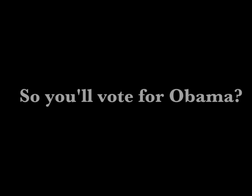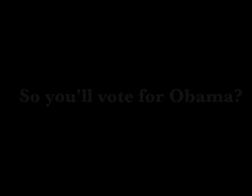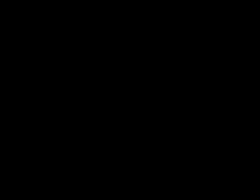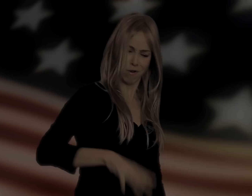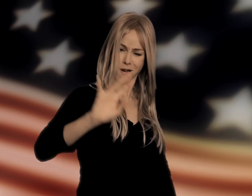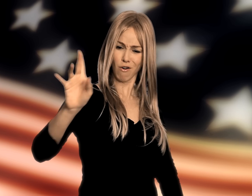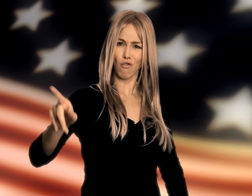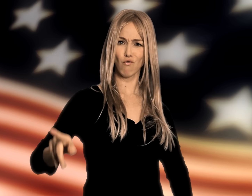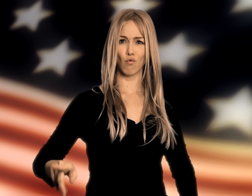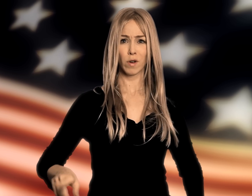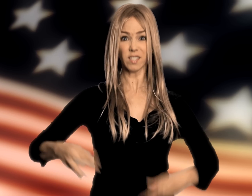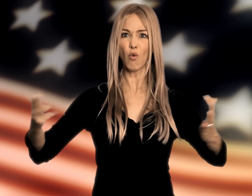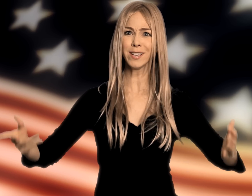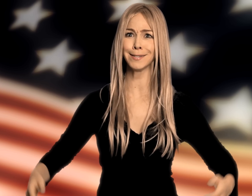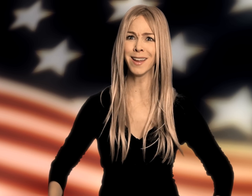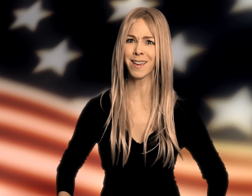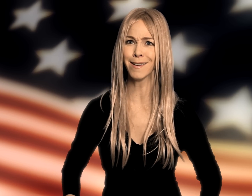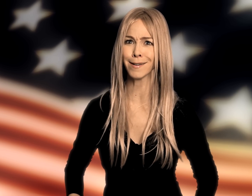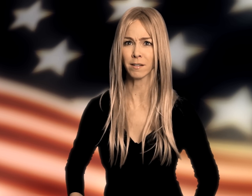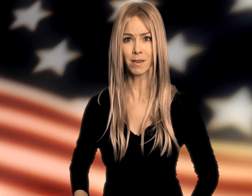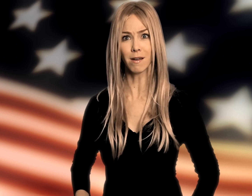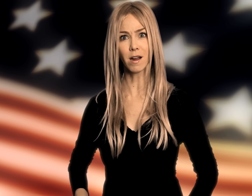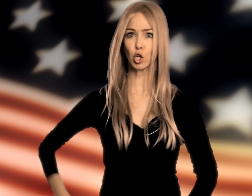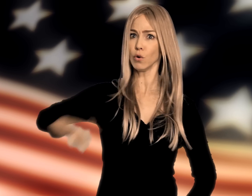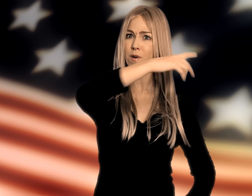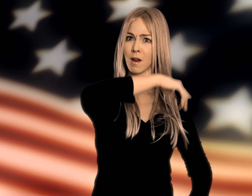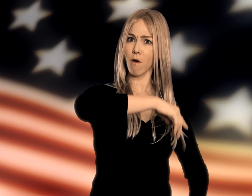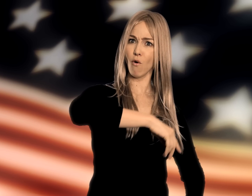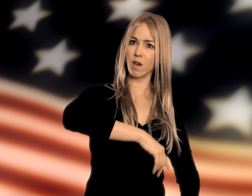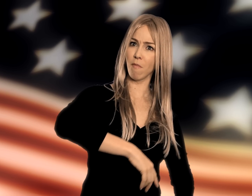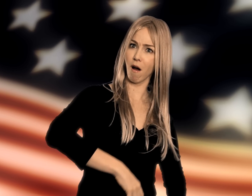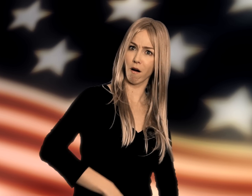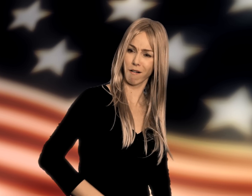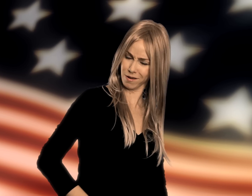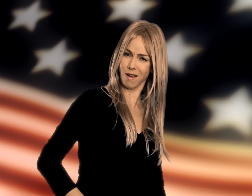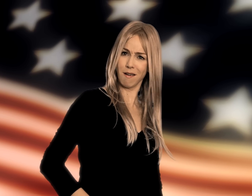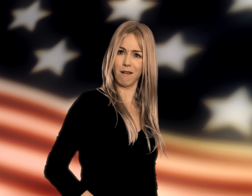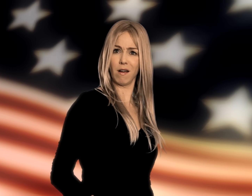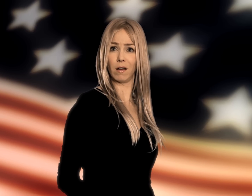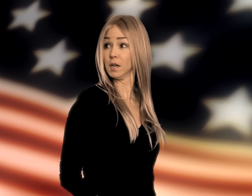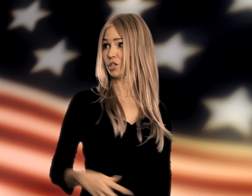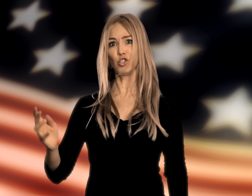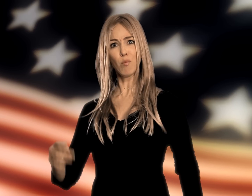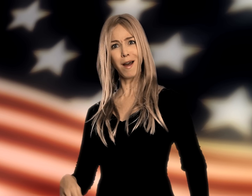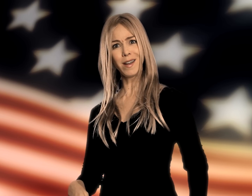No! He's always singing! Yeah! Go to a karaoke bar! Yeah! And Joe Biden!